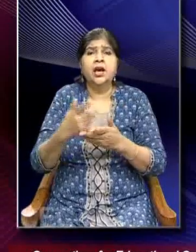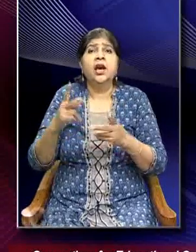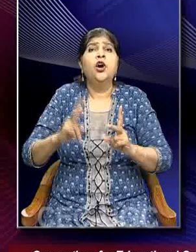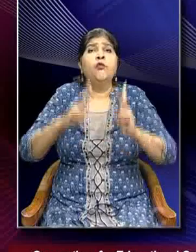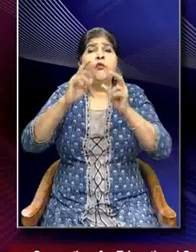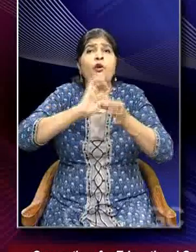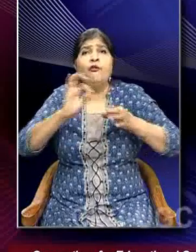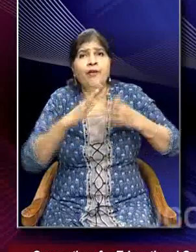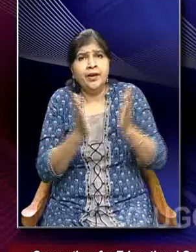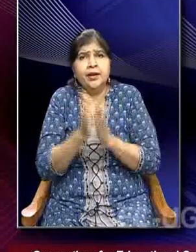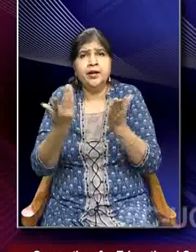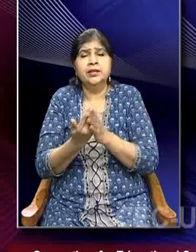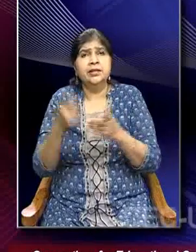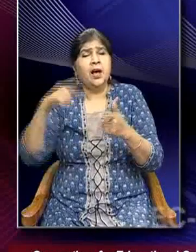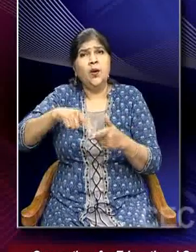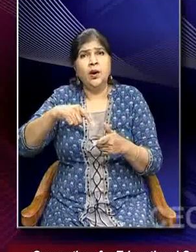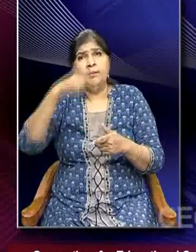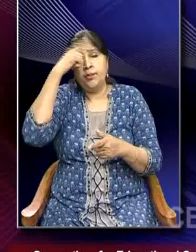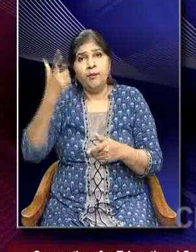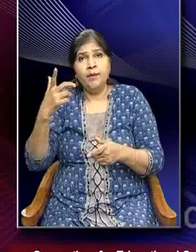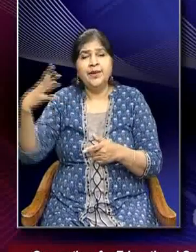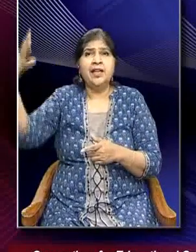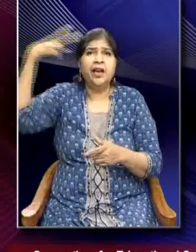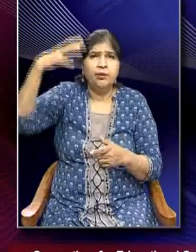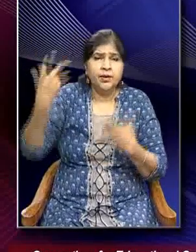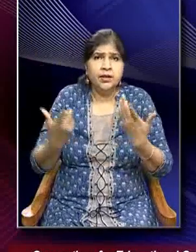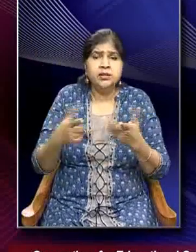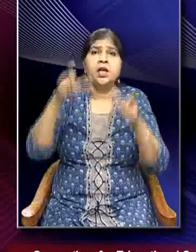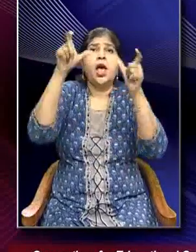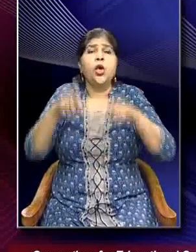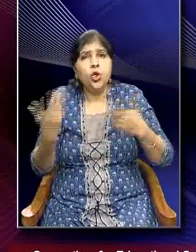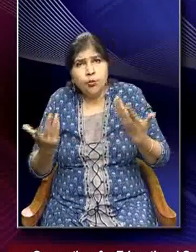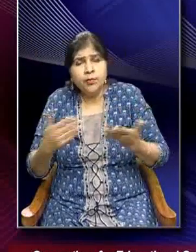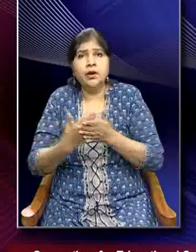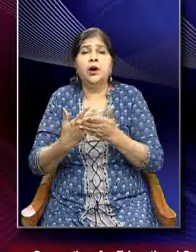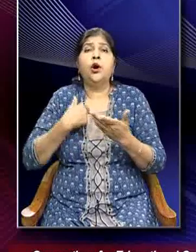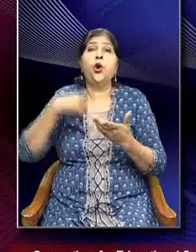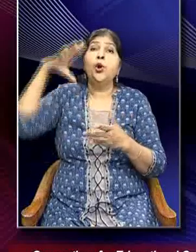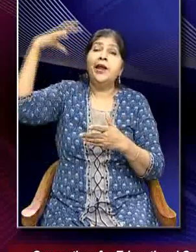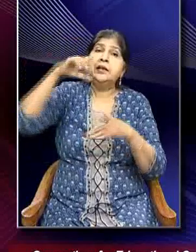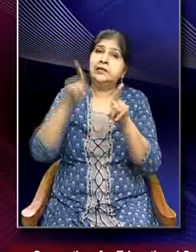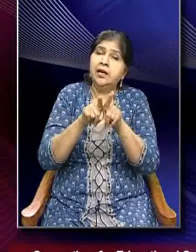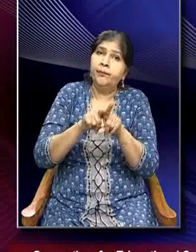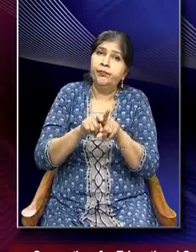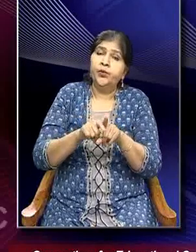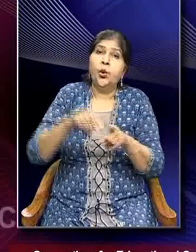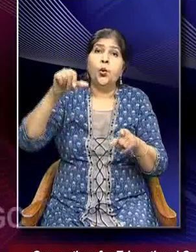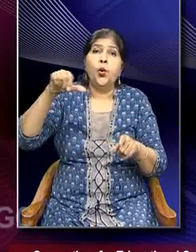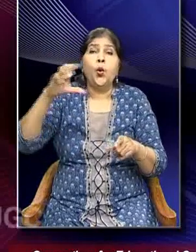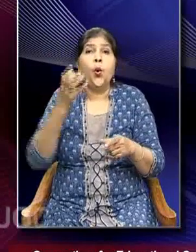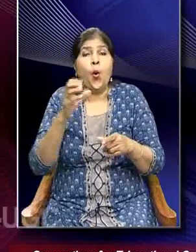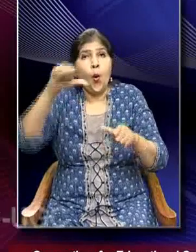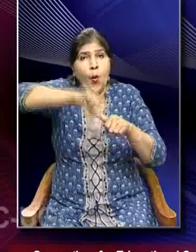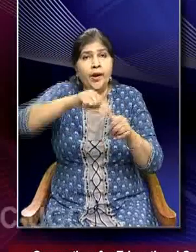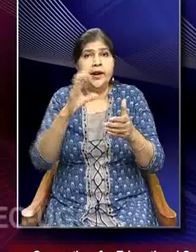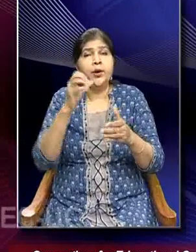fires are natural cause, whether it is caused by humans or nature or nature, oil and coal mining, urbanization,